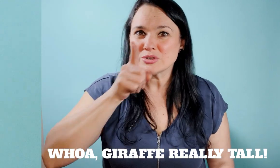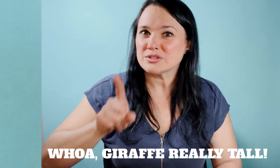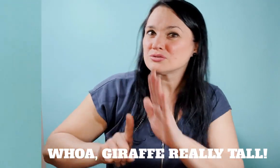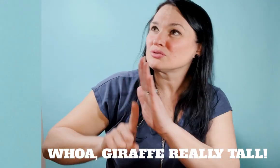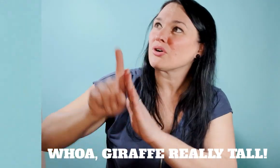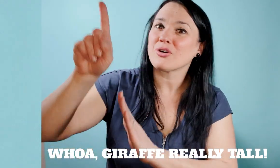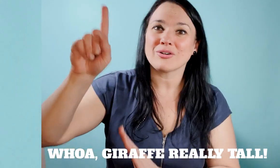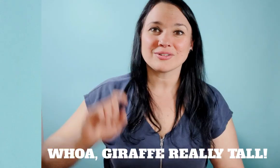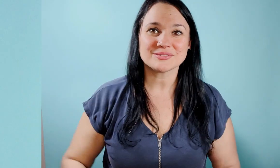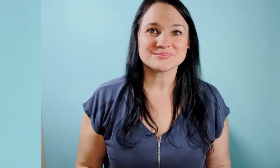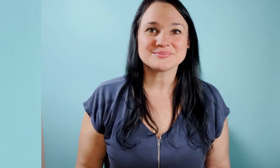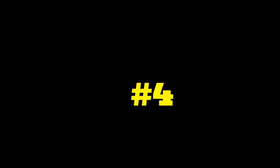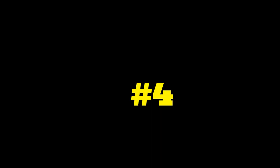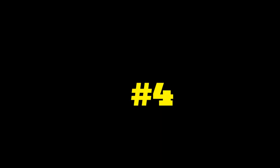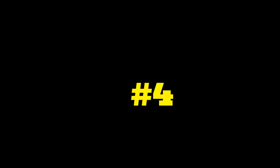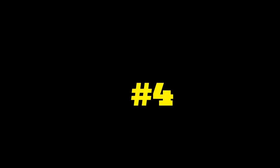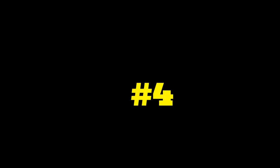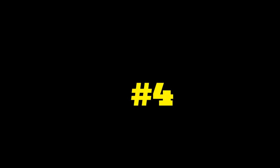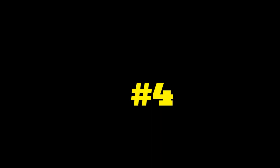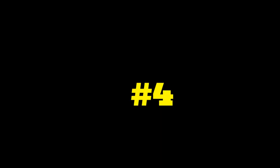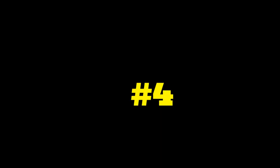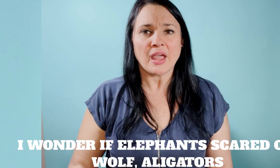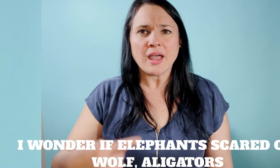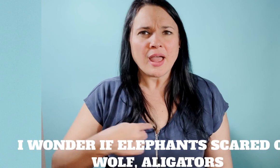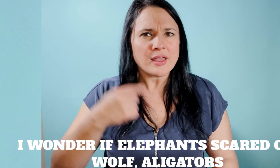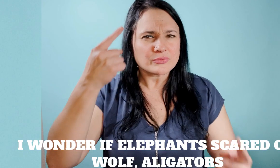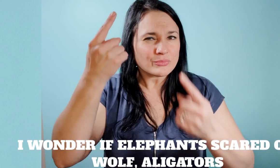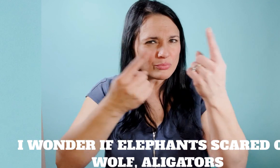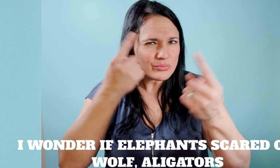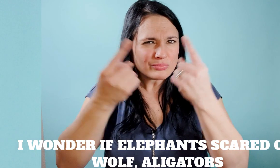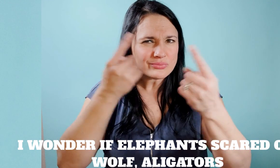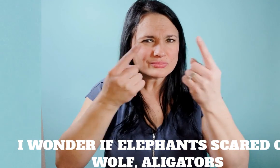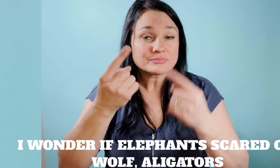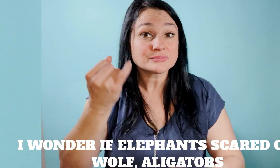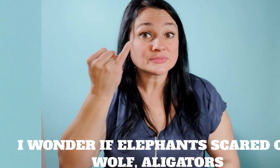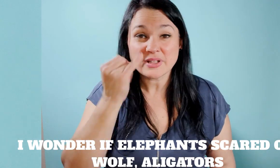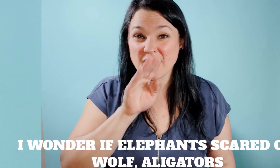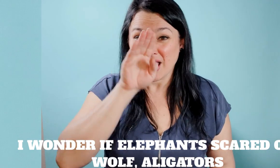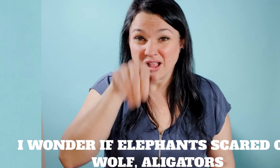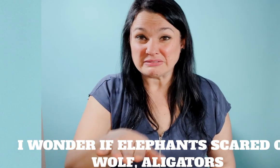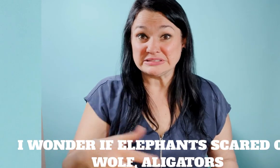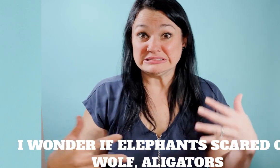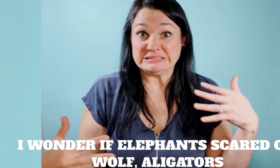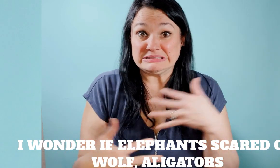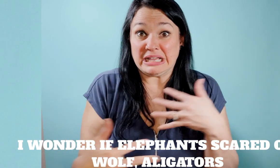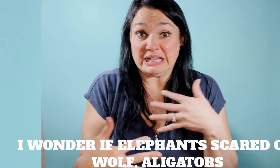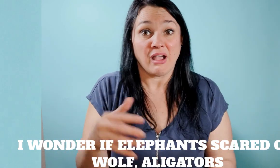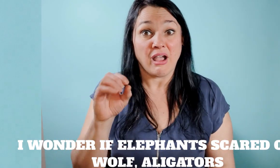giraffe is really tall whoa the I wonder if elephants are